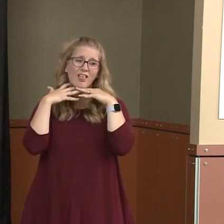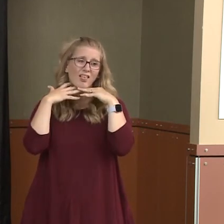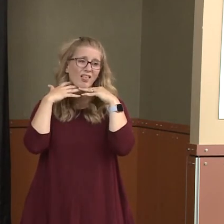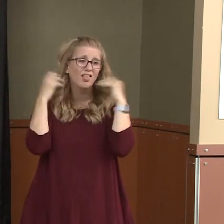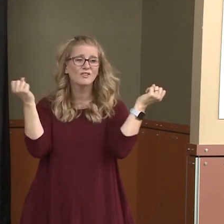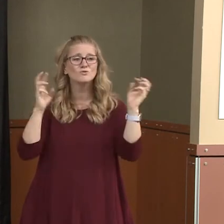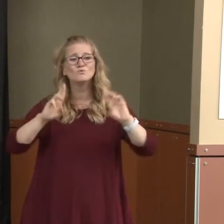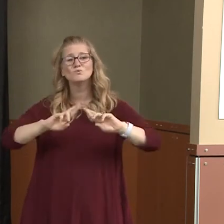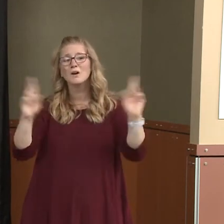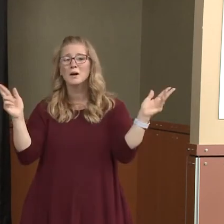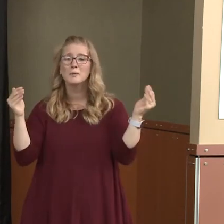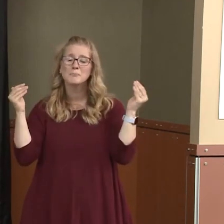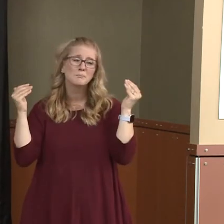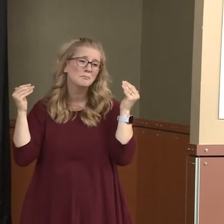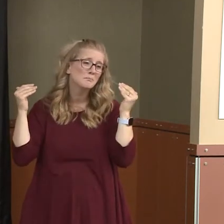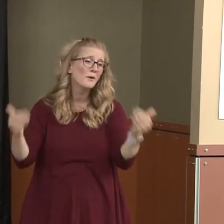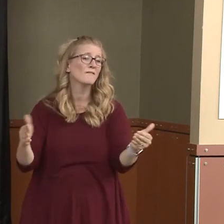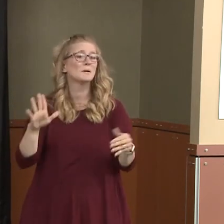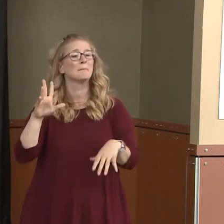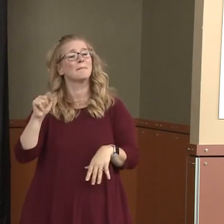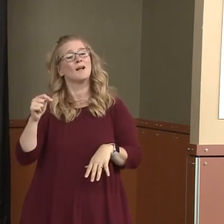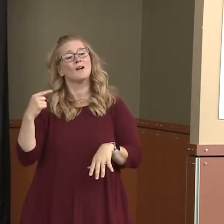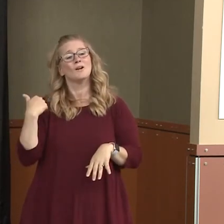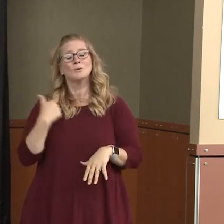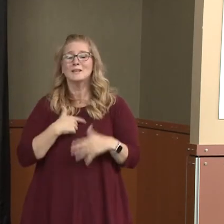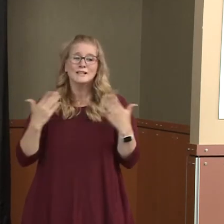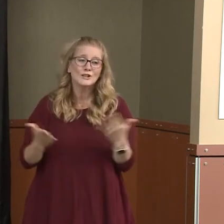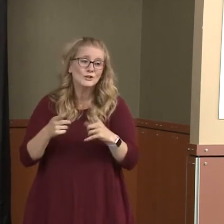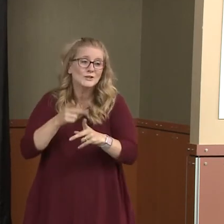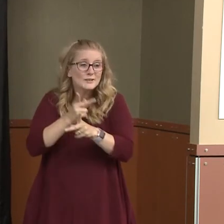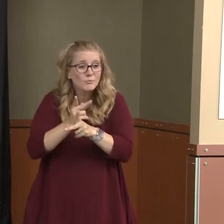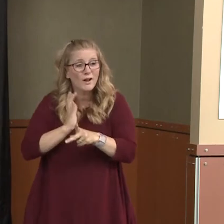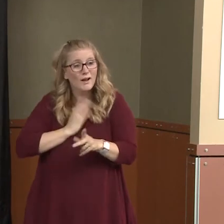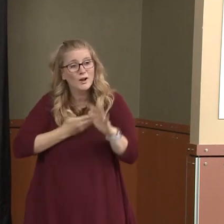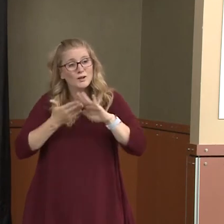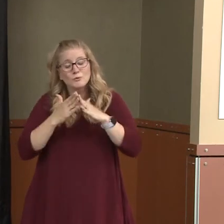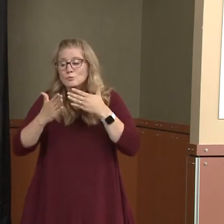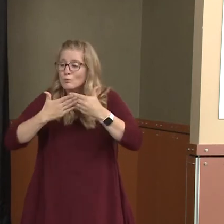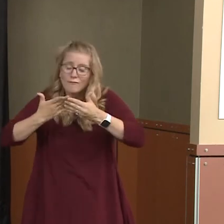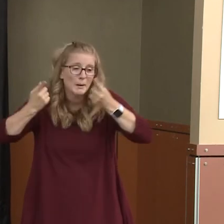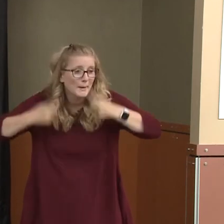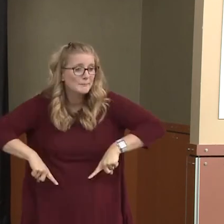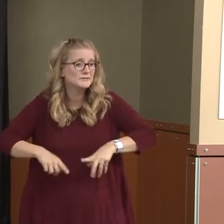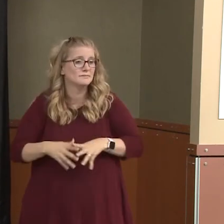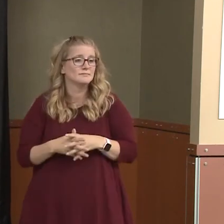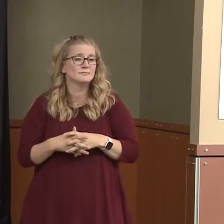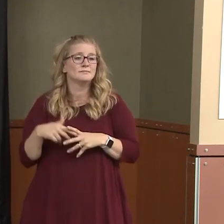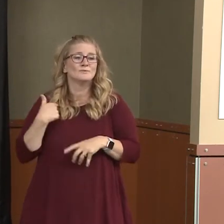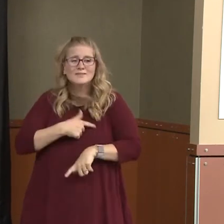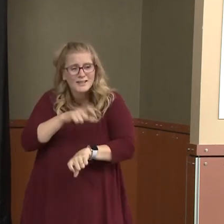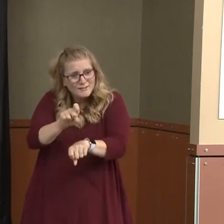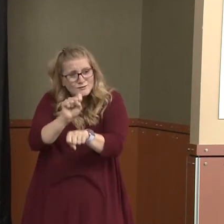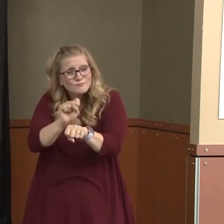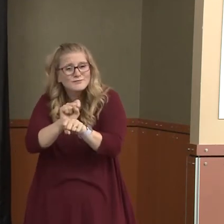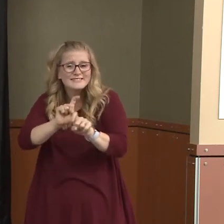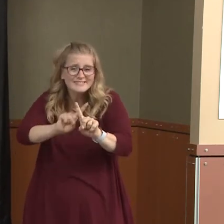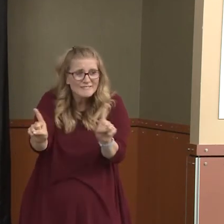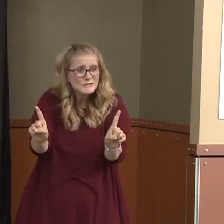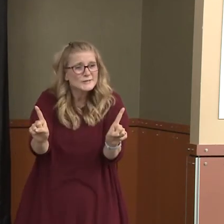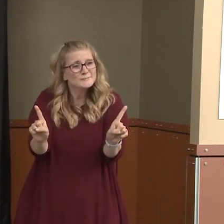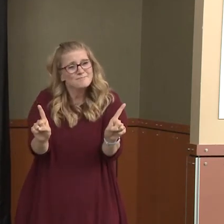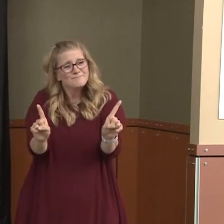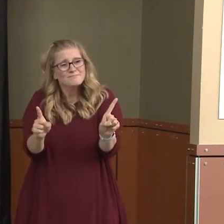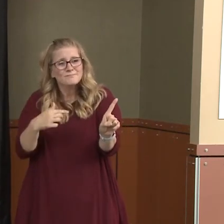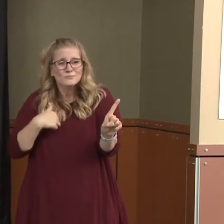And we're here to take care of the community, whatever may come. We have a lot of work we have to do differently and we're willing to do what we need to do to support folks.